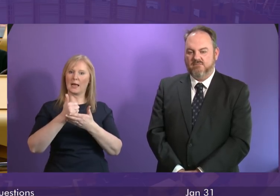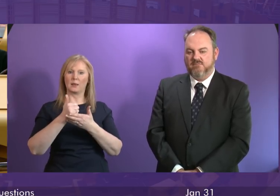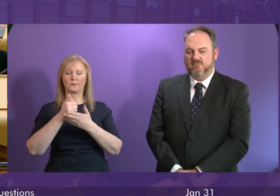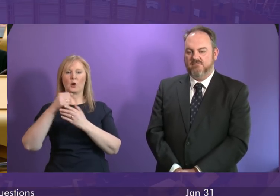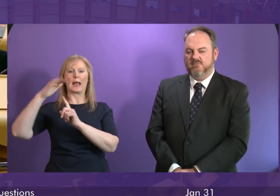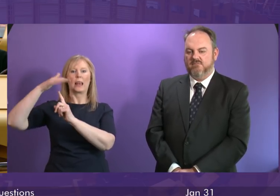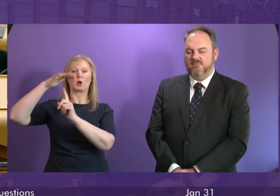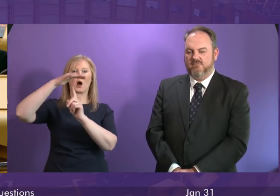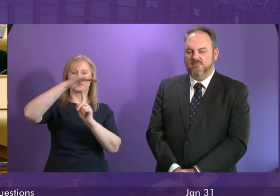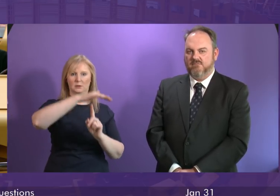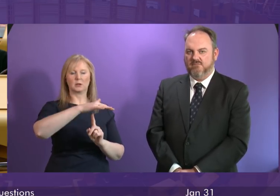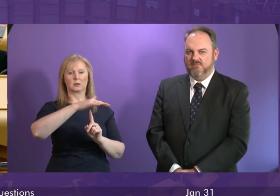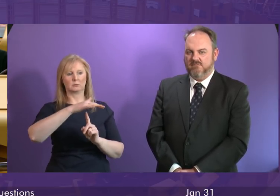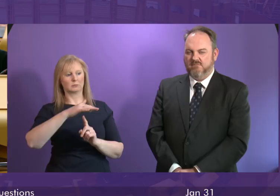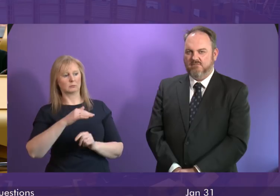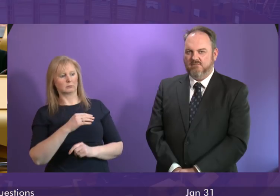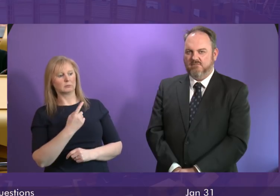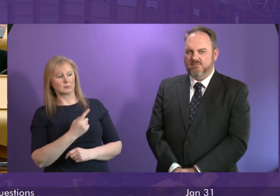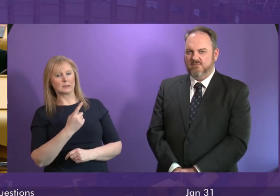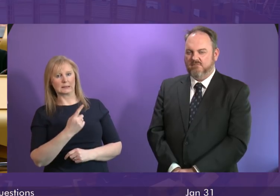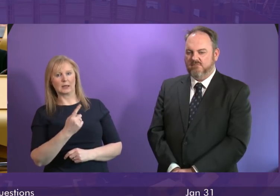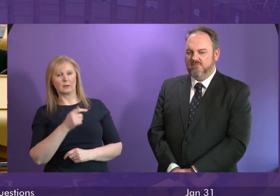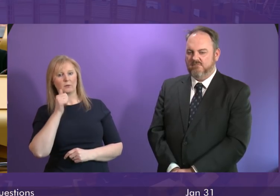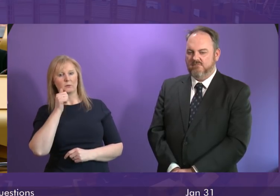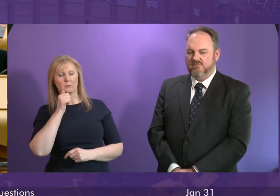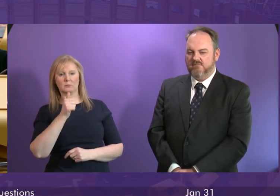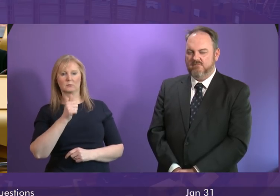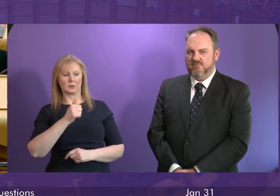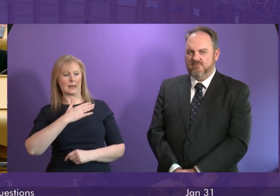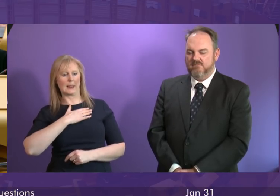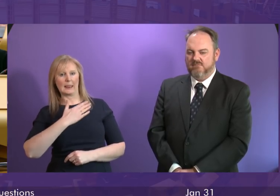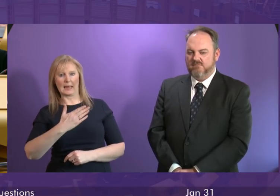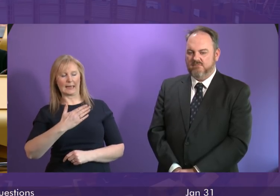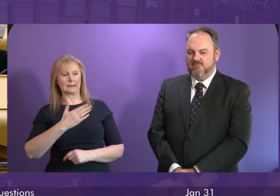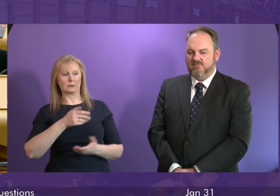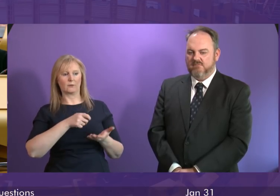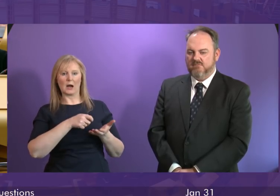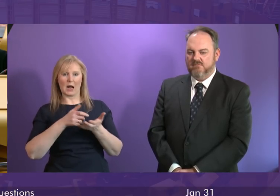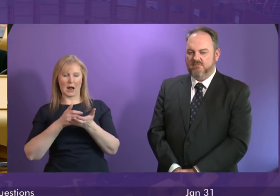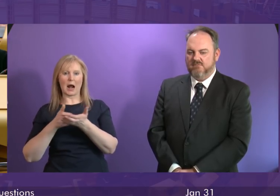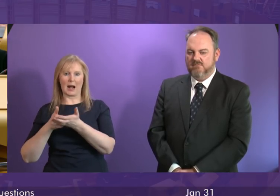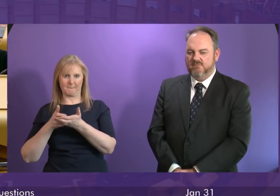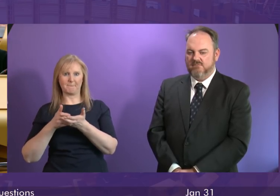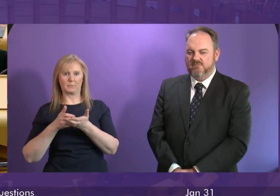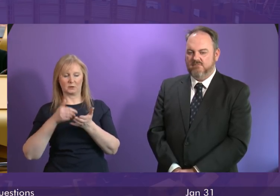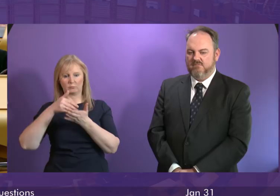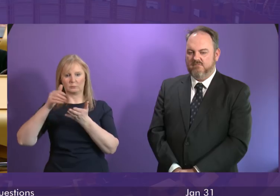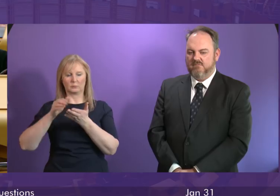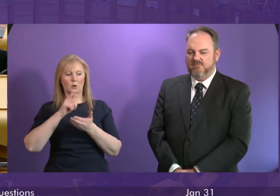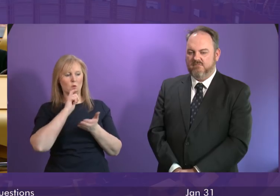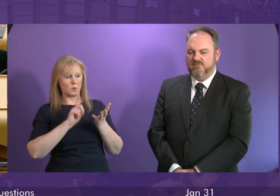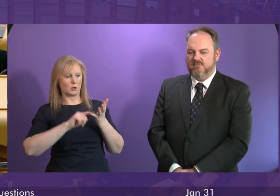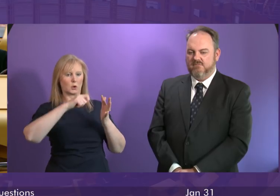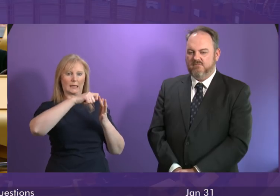helicopters of course as Patrick Harvey himself has alluded to licenses for arms sales are provided by the UK government